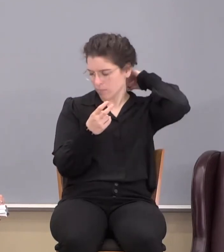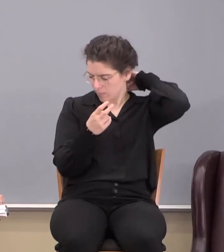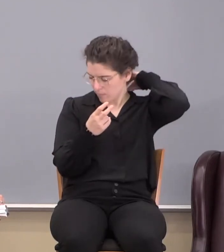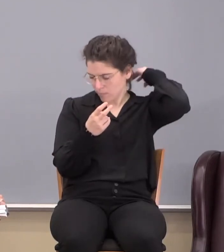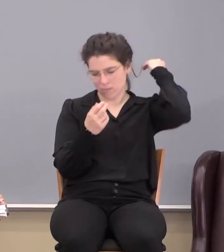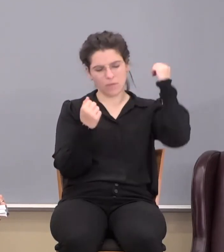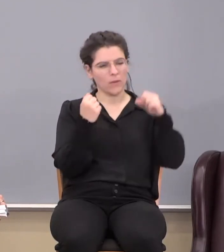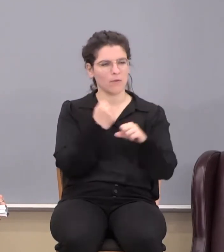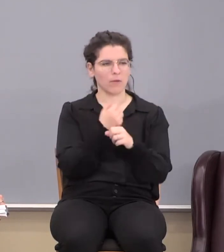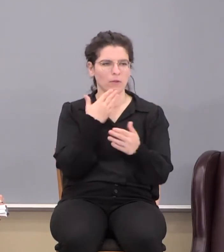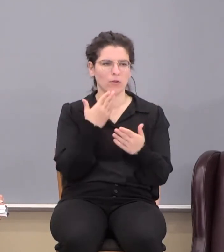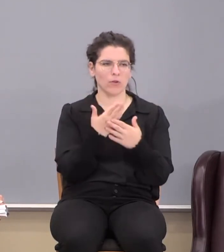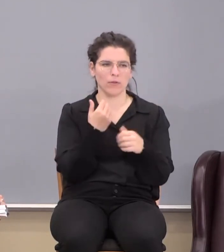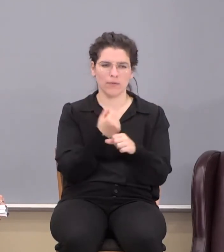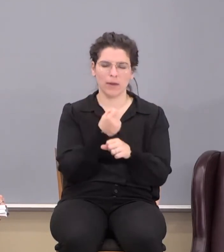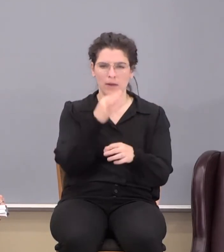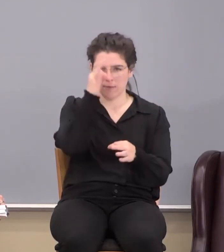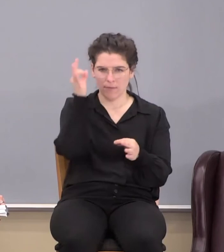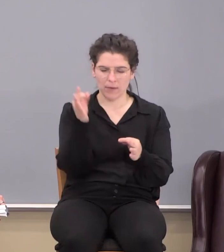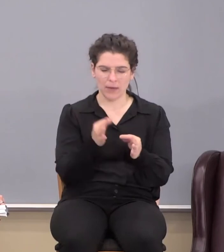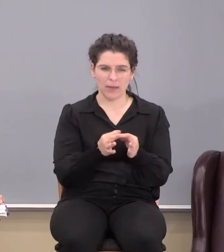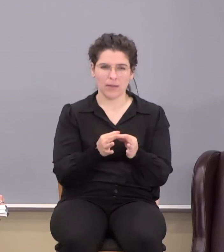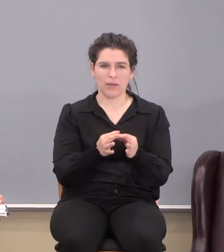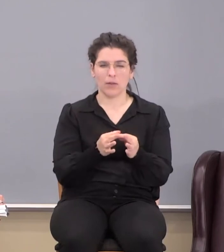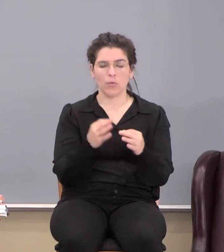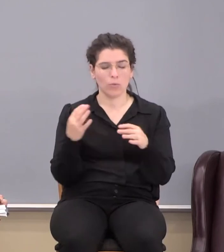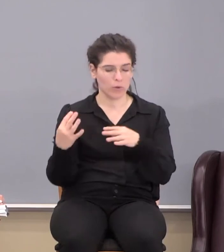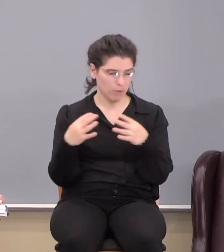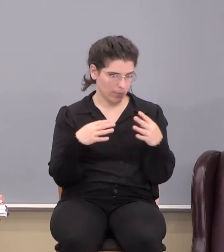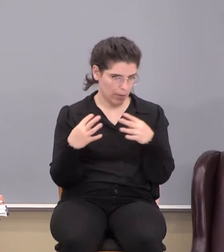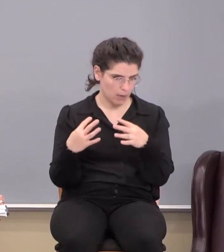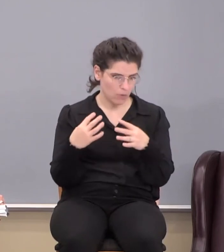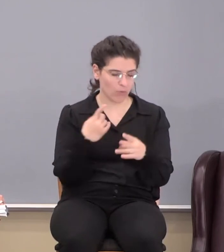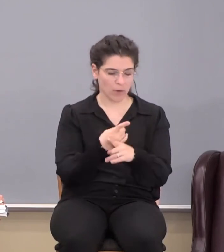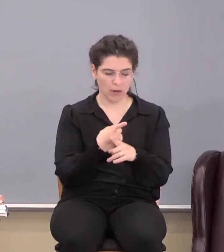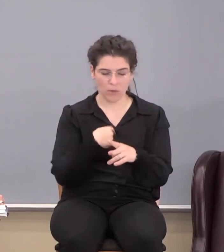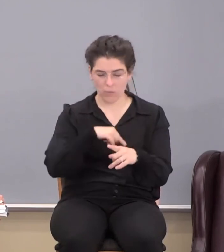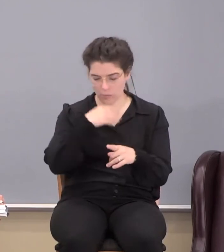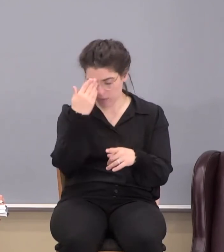Fight the good fight of faith. We're in a battle. We're in a fight.